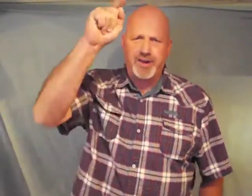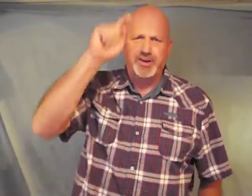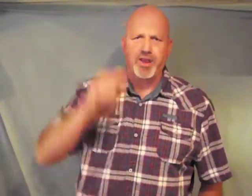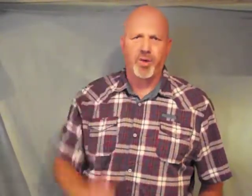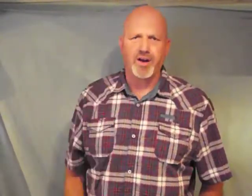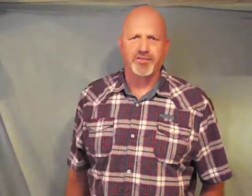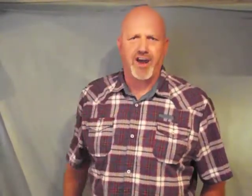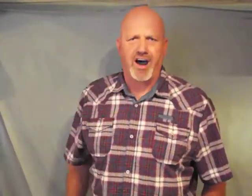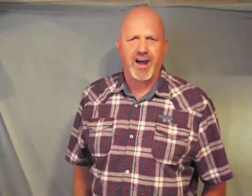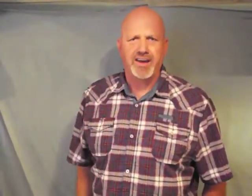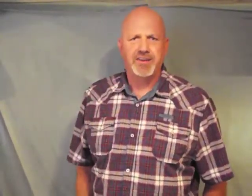to the word of God